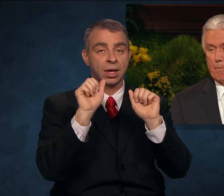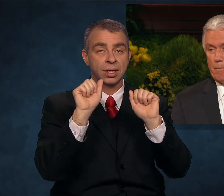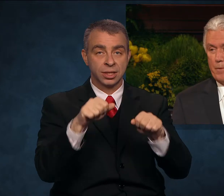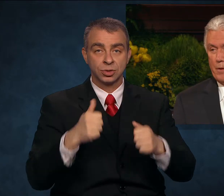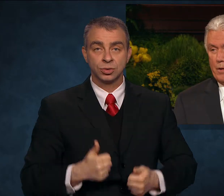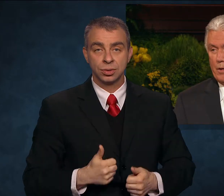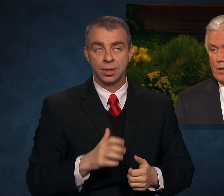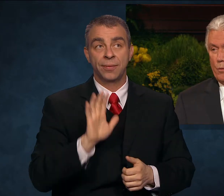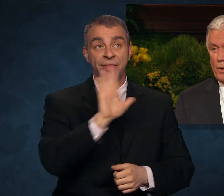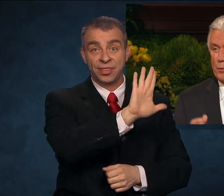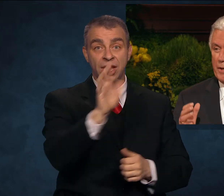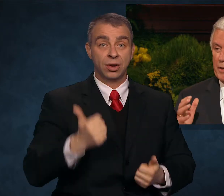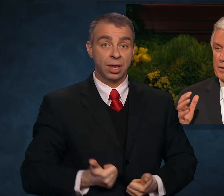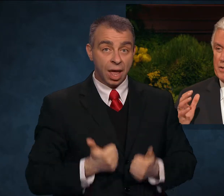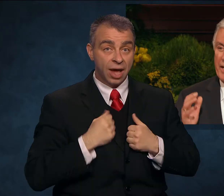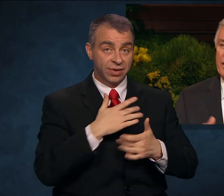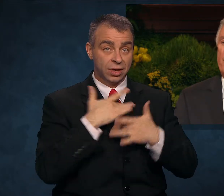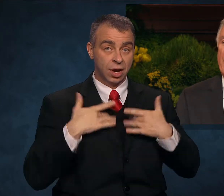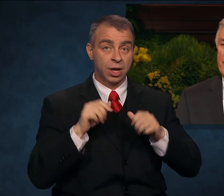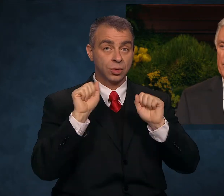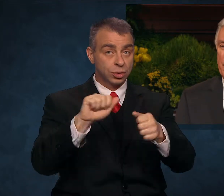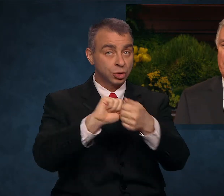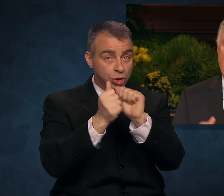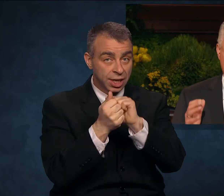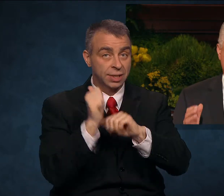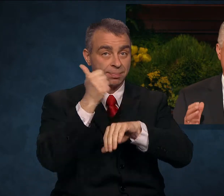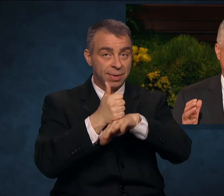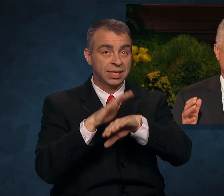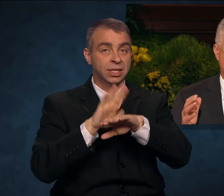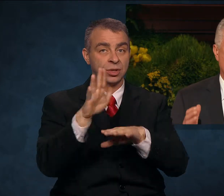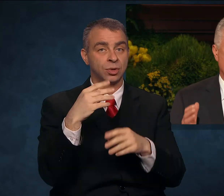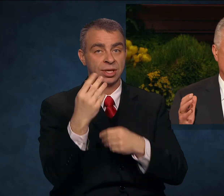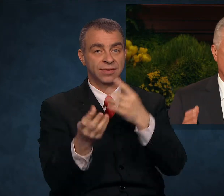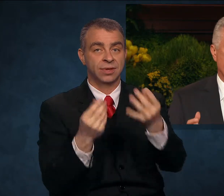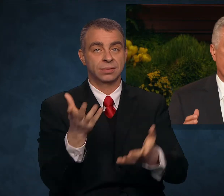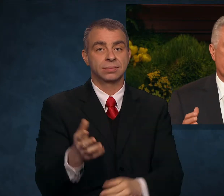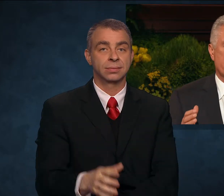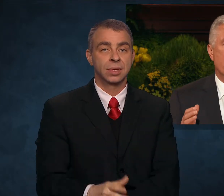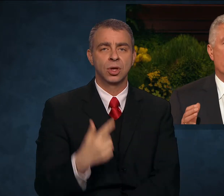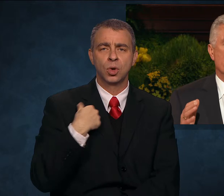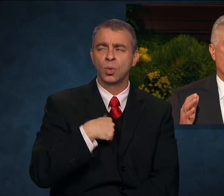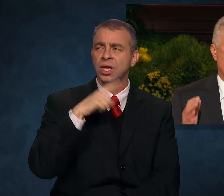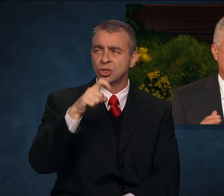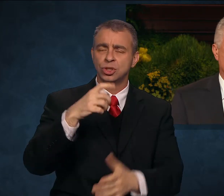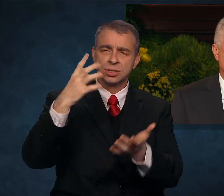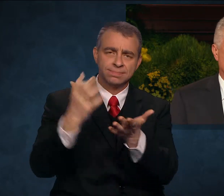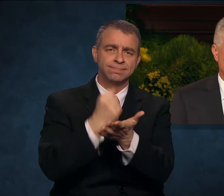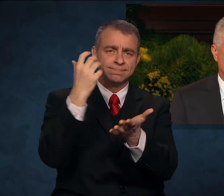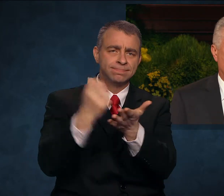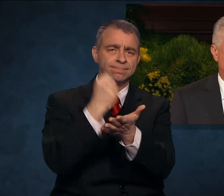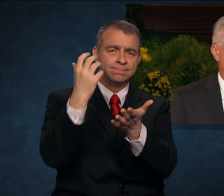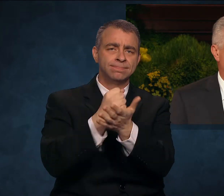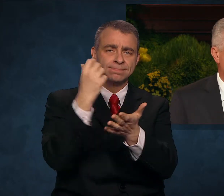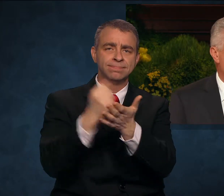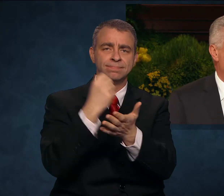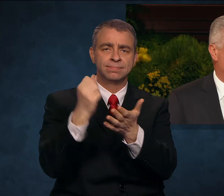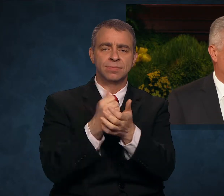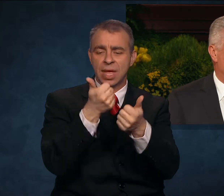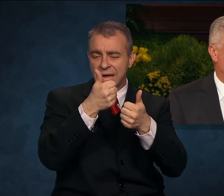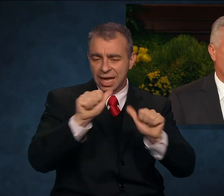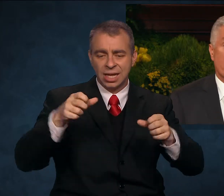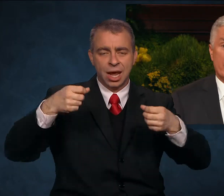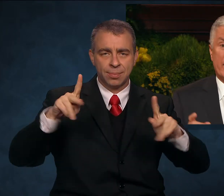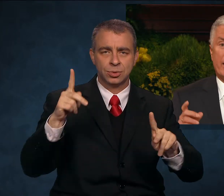when we take advantage of the unlimited opportunities to love and serve our fellow